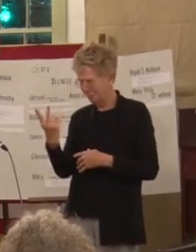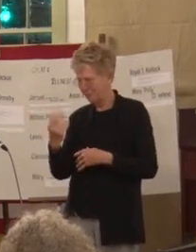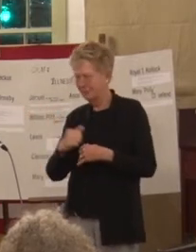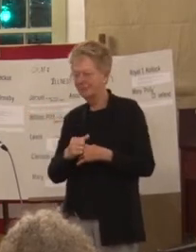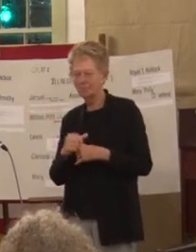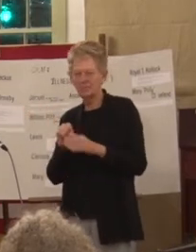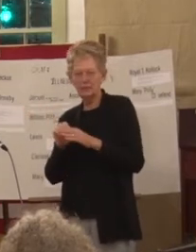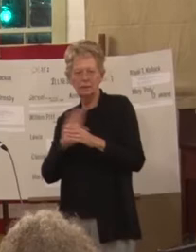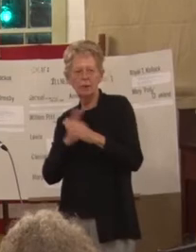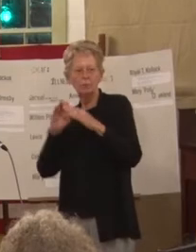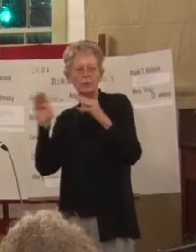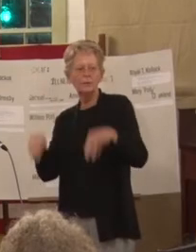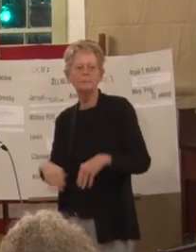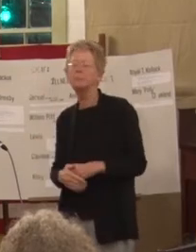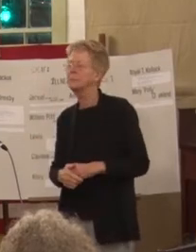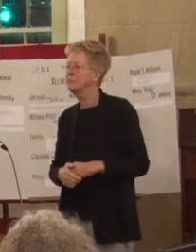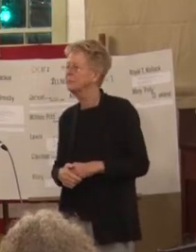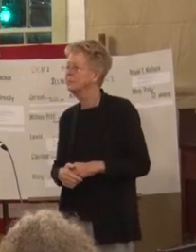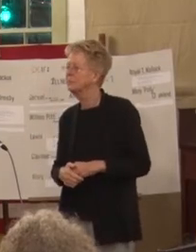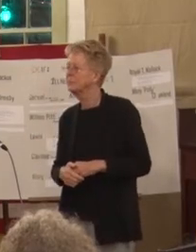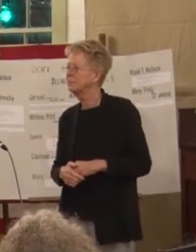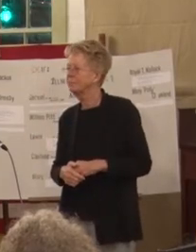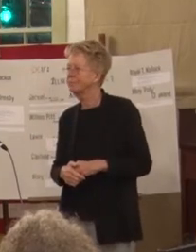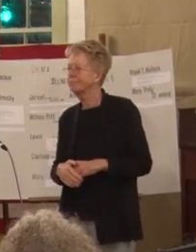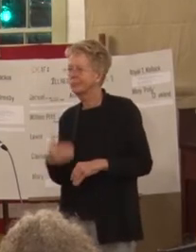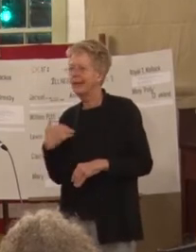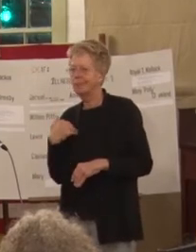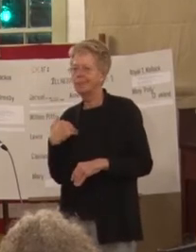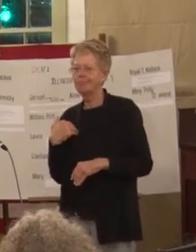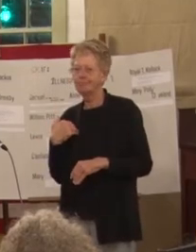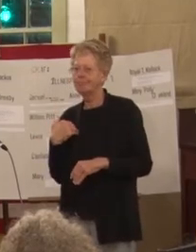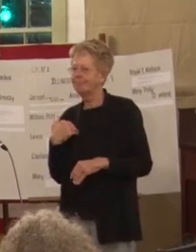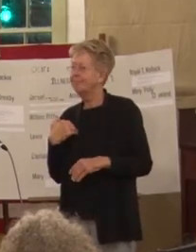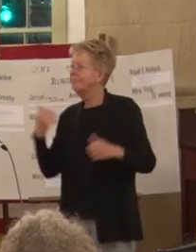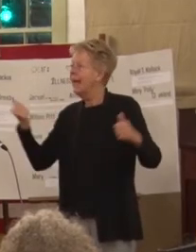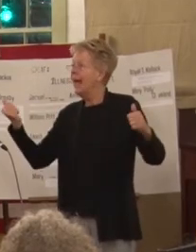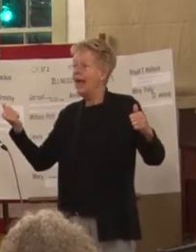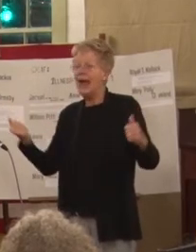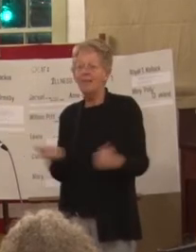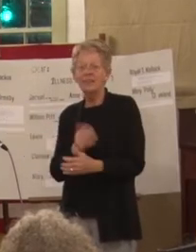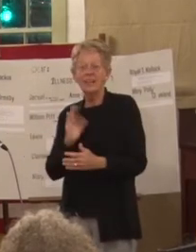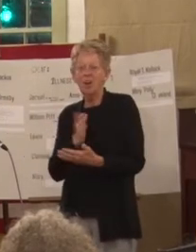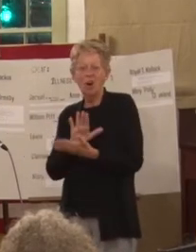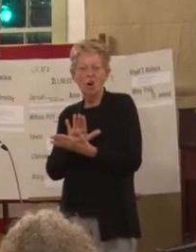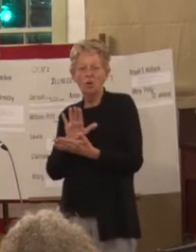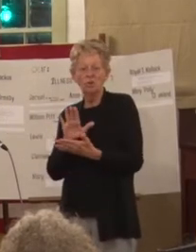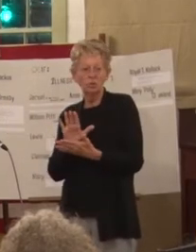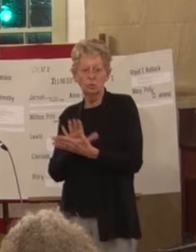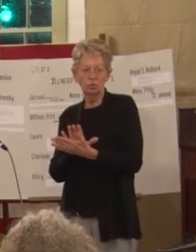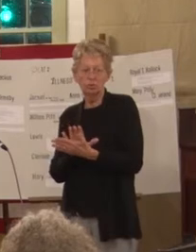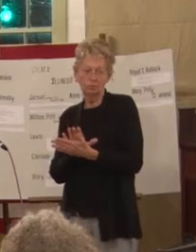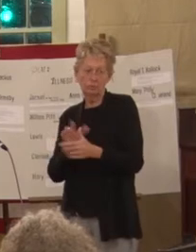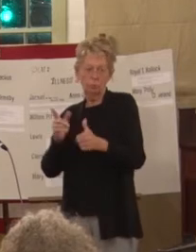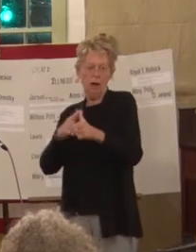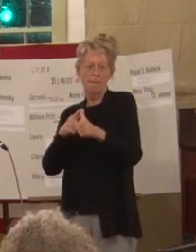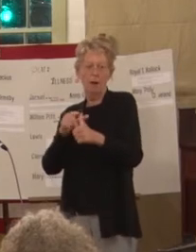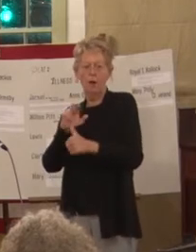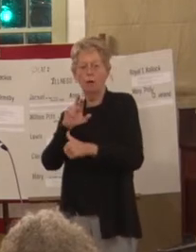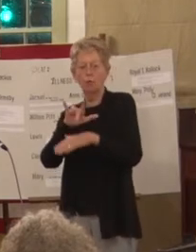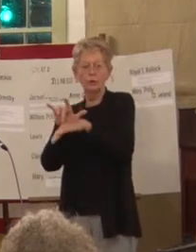museum so we have everything at our school is primary resources primary